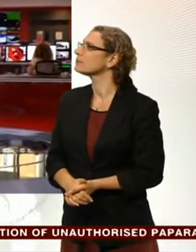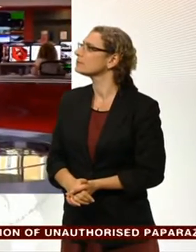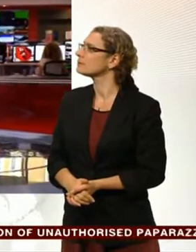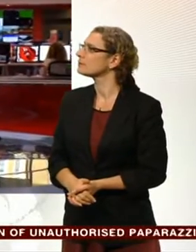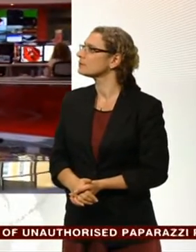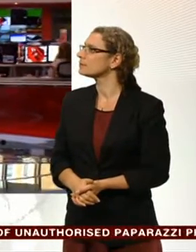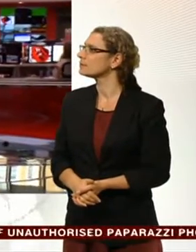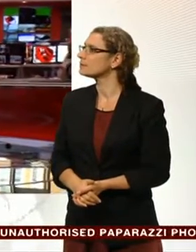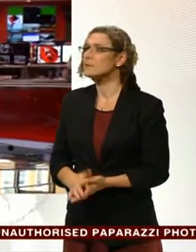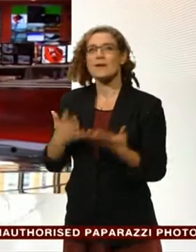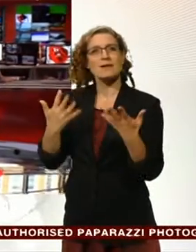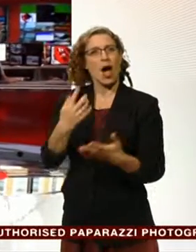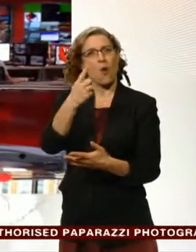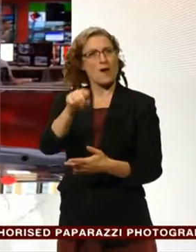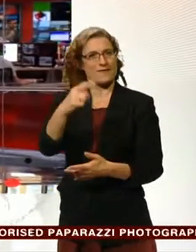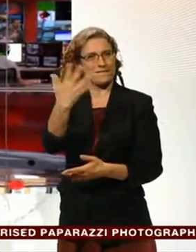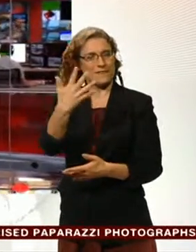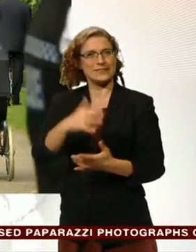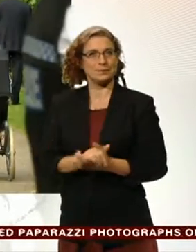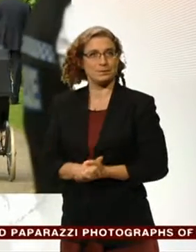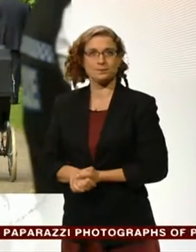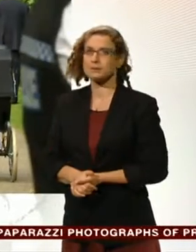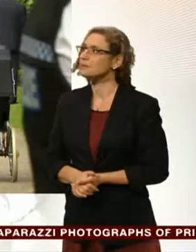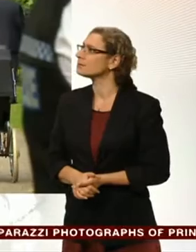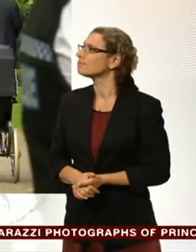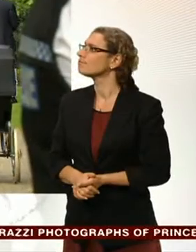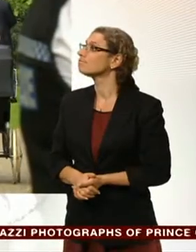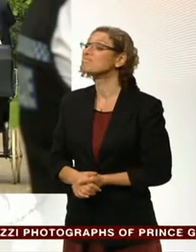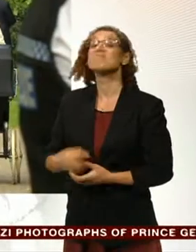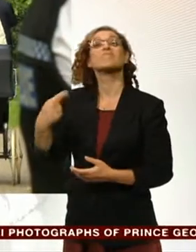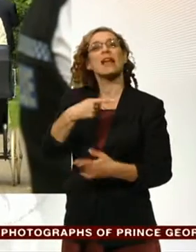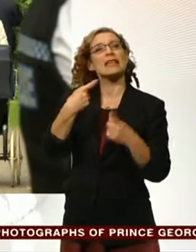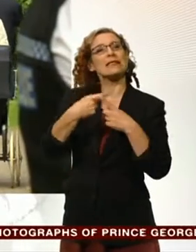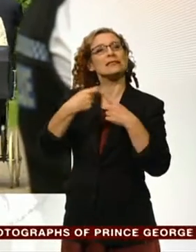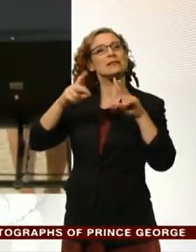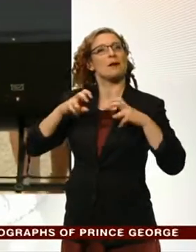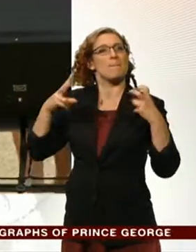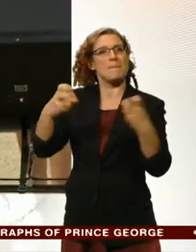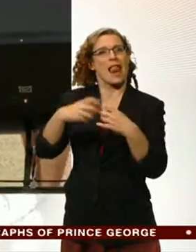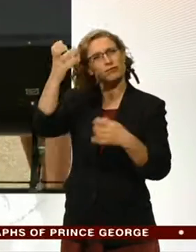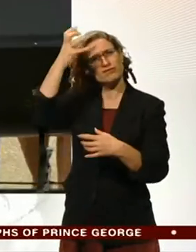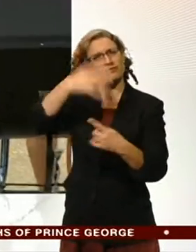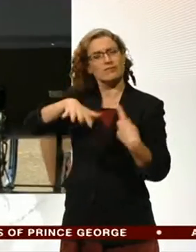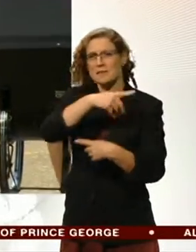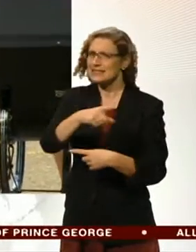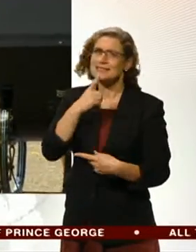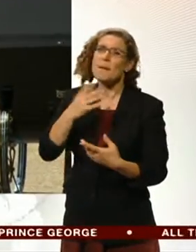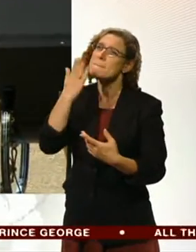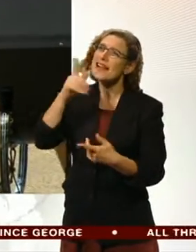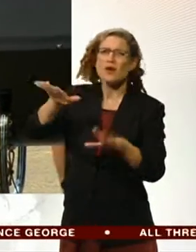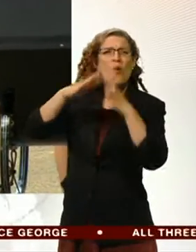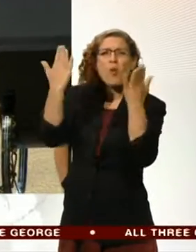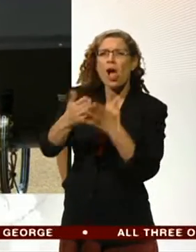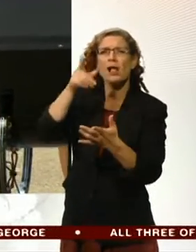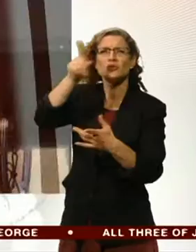It's just after a quarter past one. Our top story this lunchtime. Kensington Palace appeals to the world media not to publish any unofficial pictures